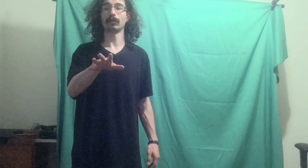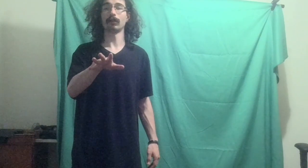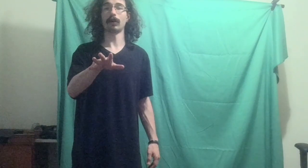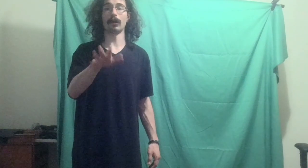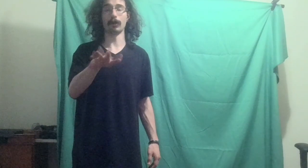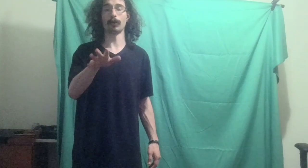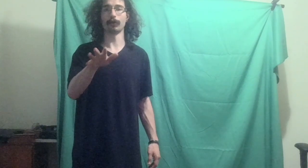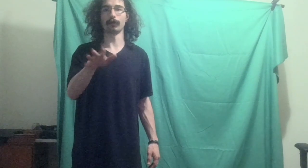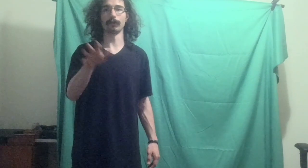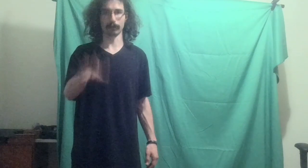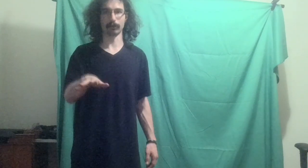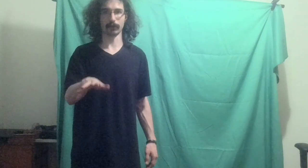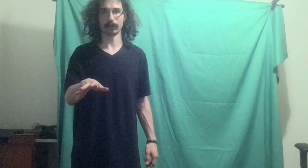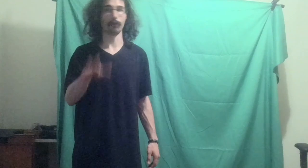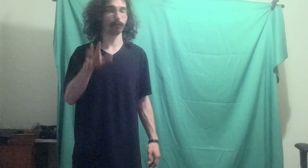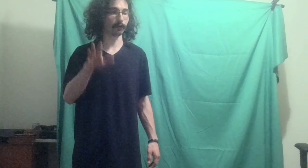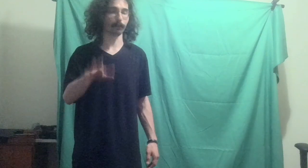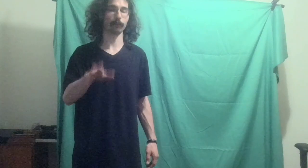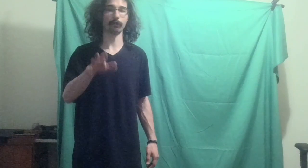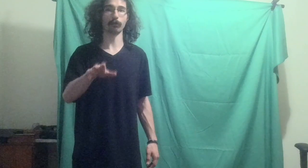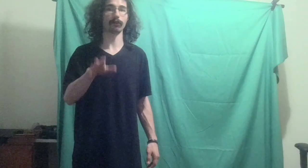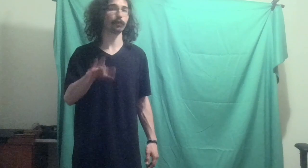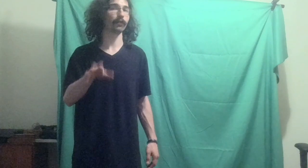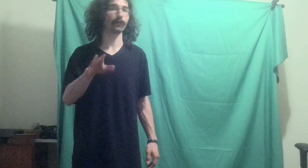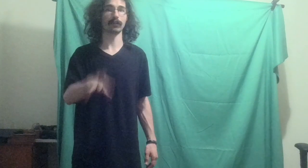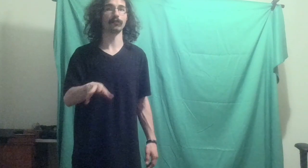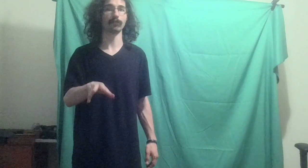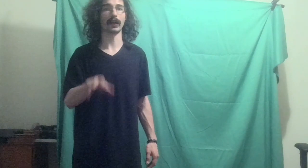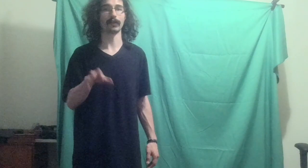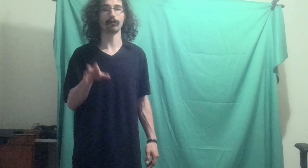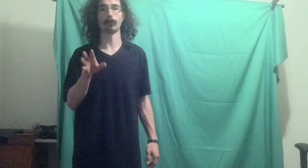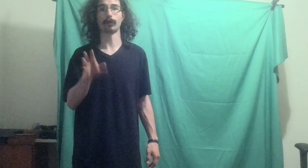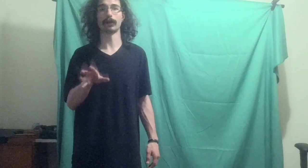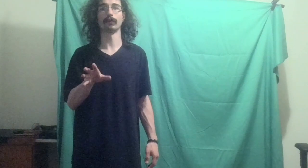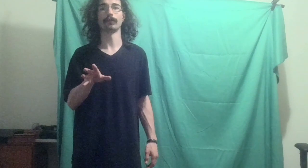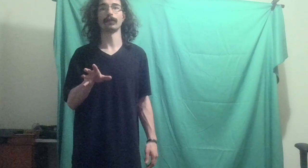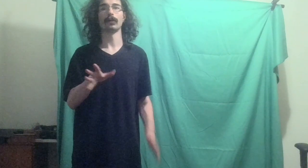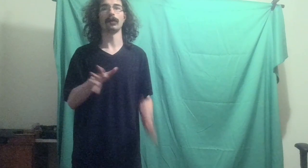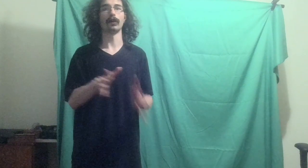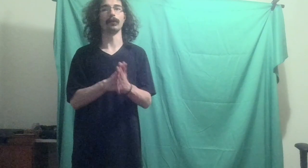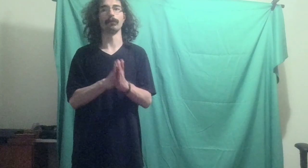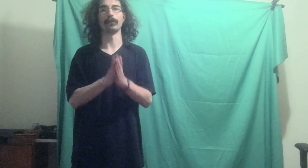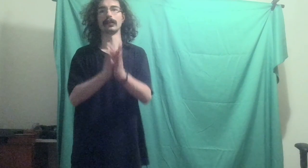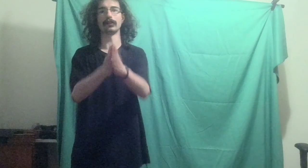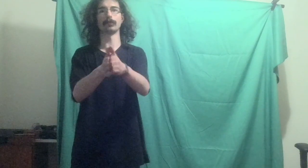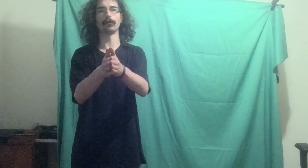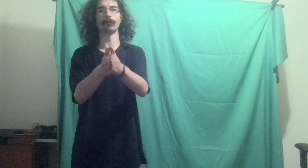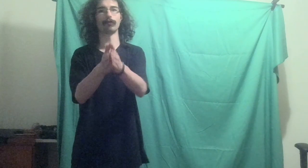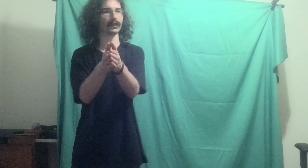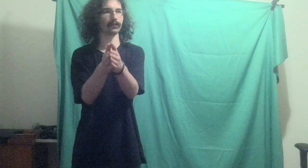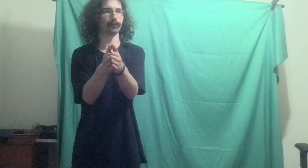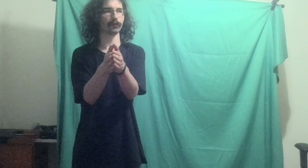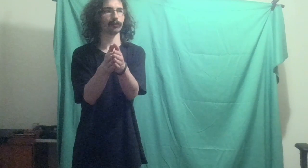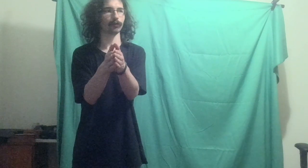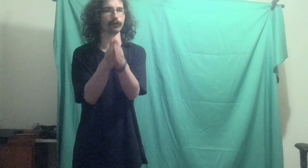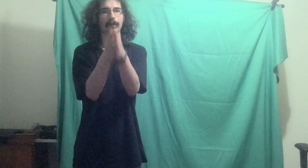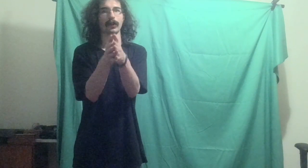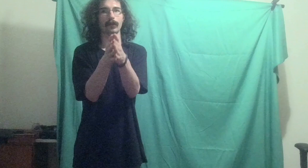and another year of learning. probably more experimentation as well. I didn't forget to mention also I was